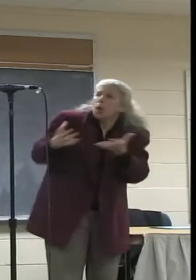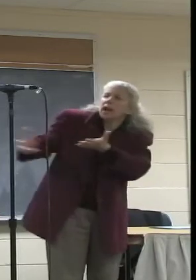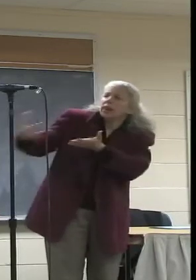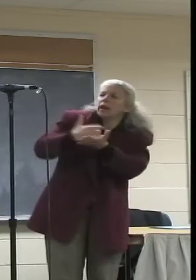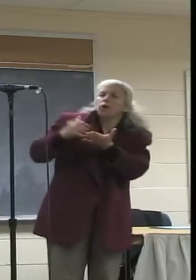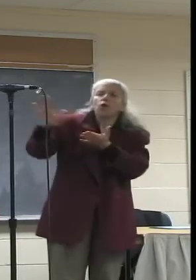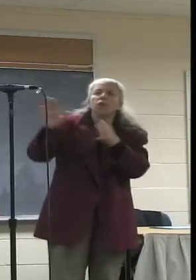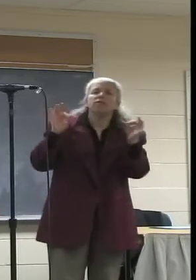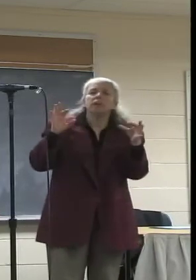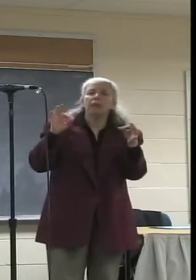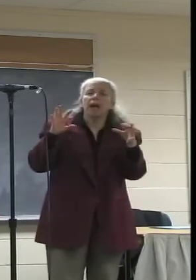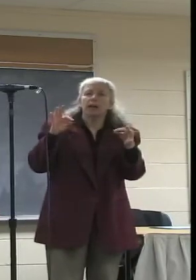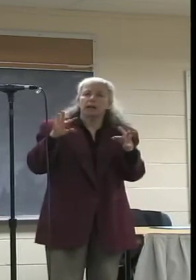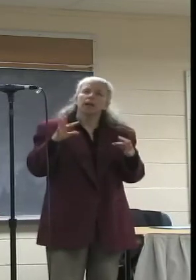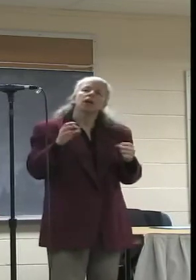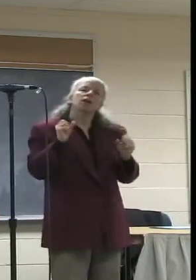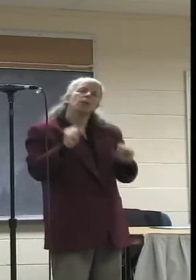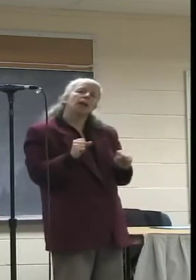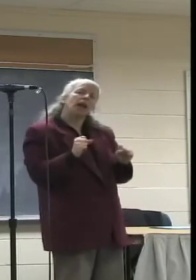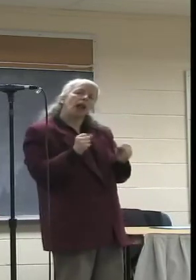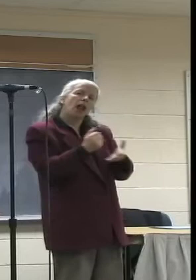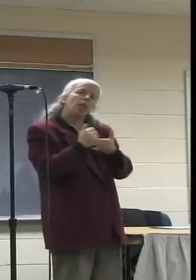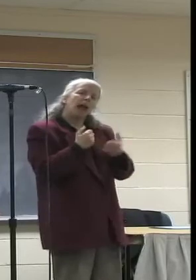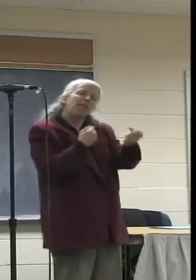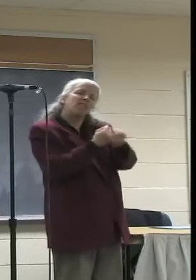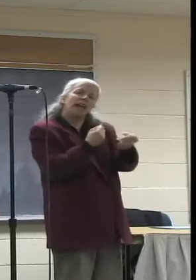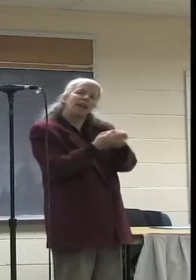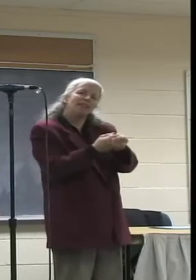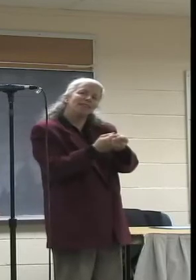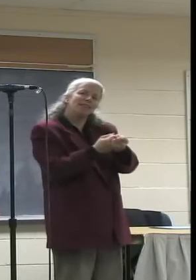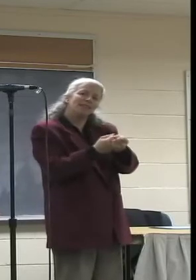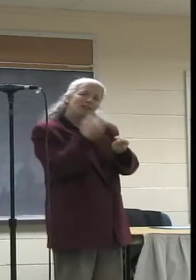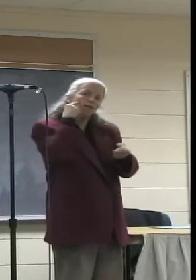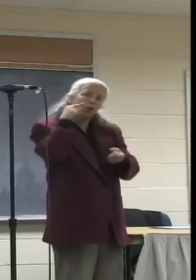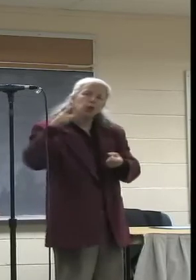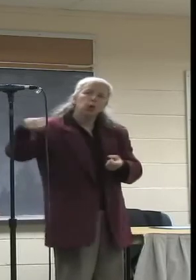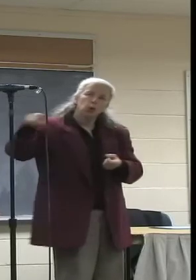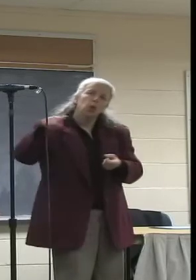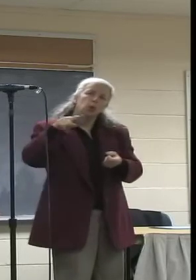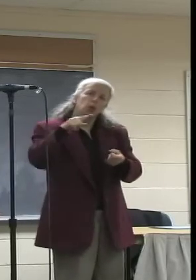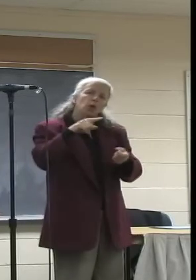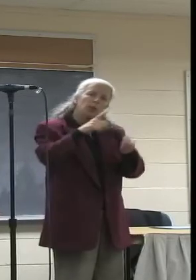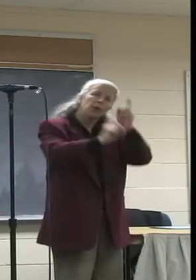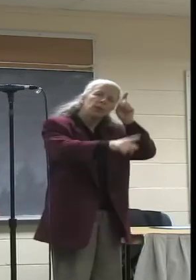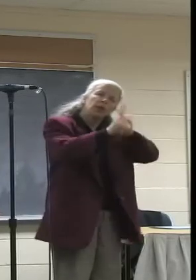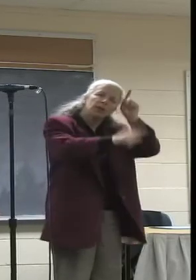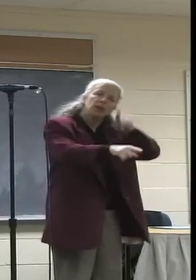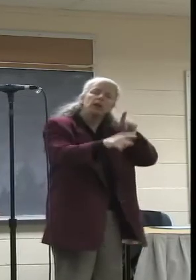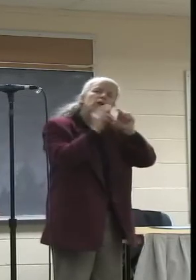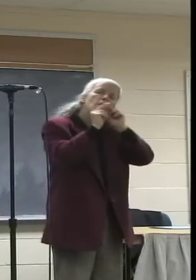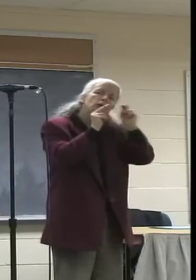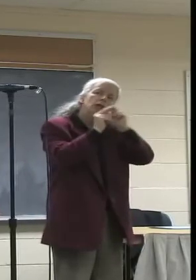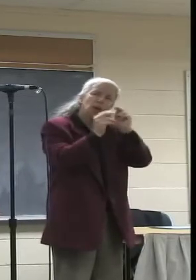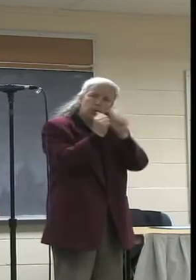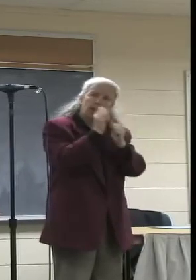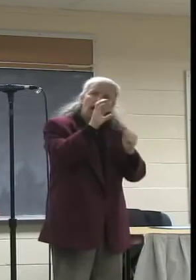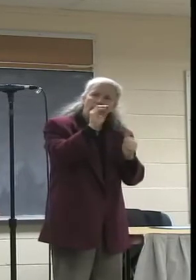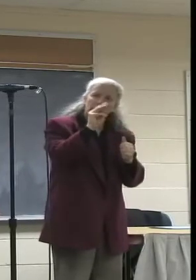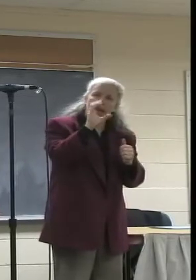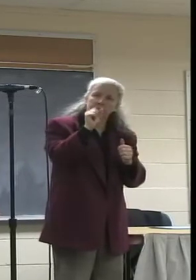consideration and advocacy with Comcast, and I thank you all again for attending tonight's hearing. Thank you.